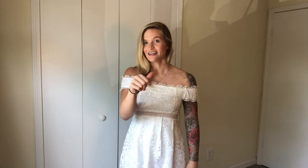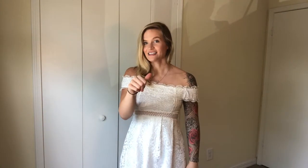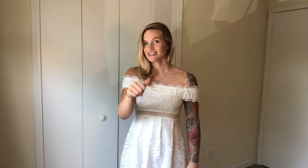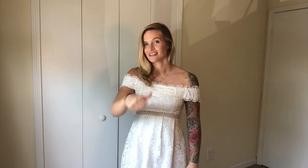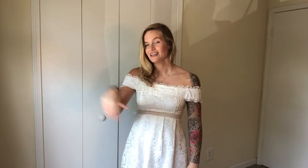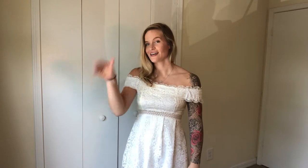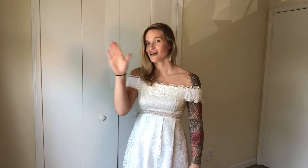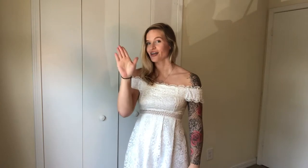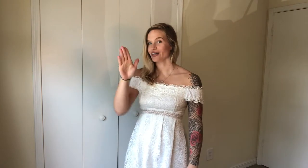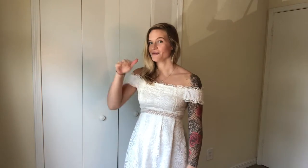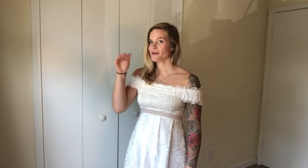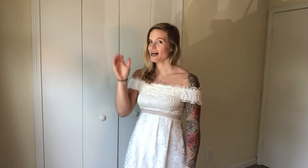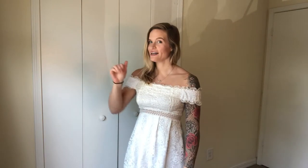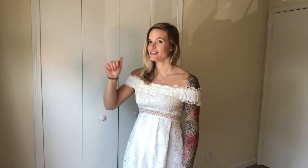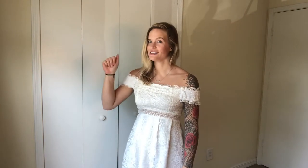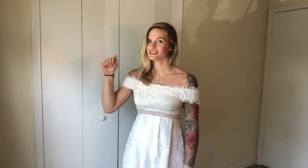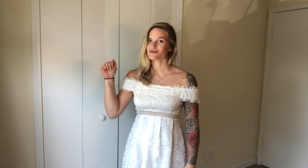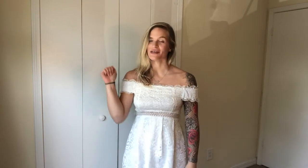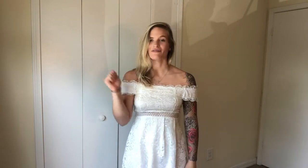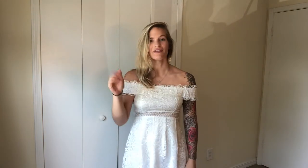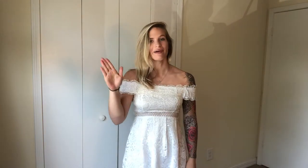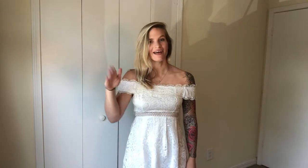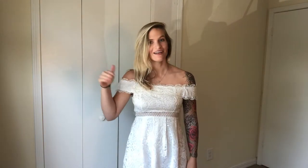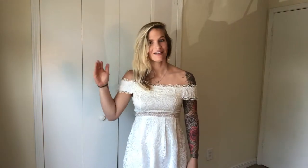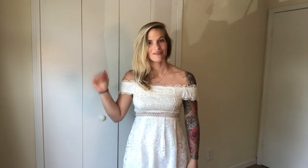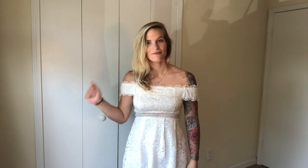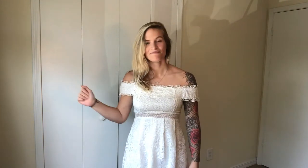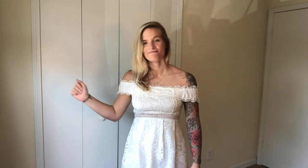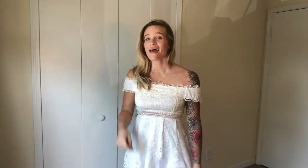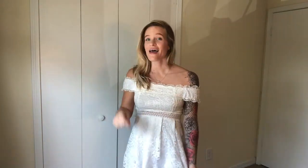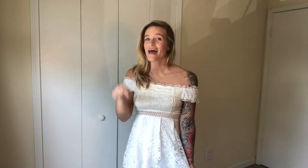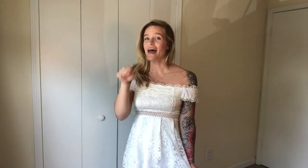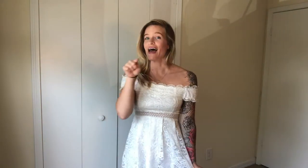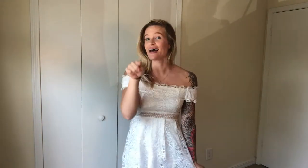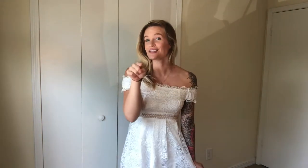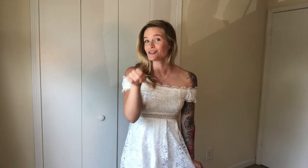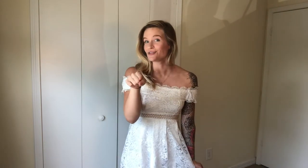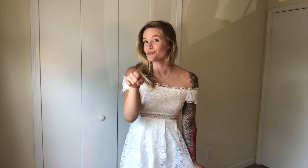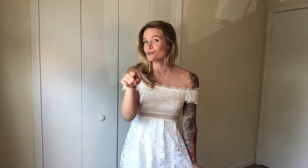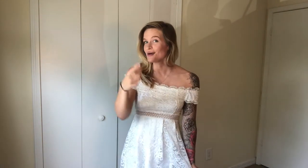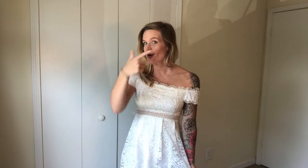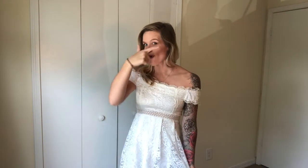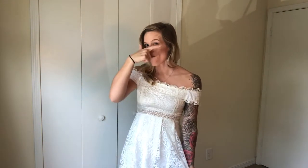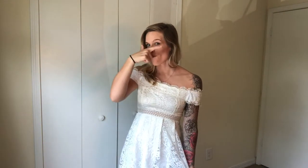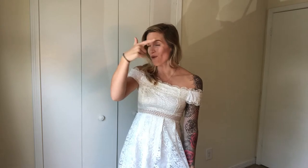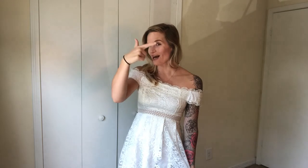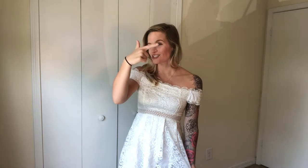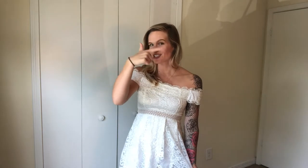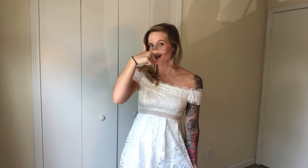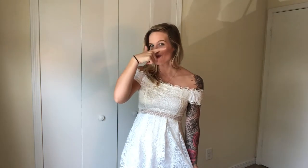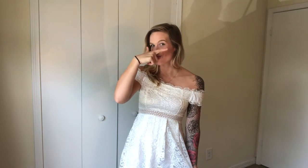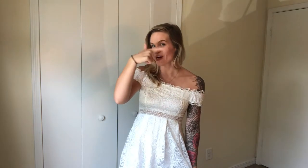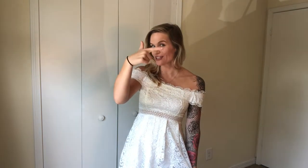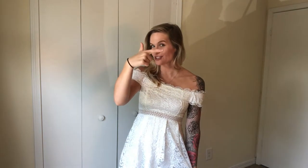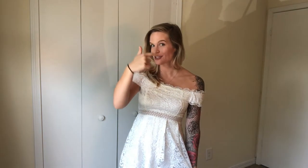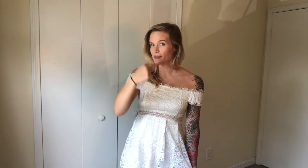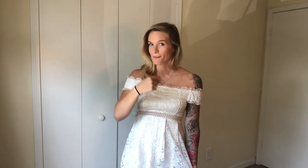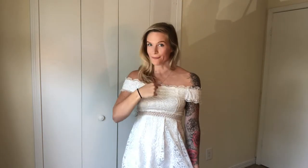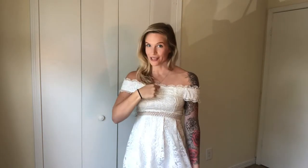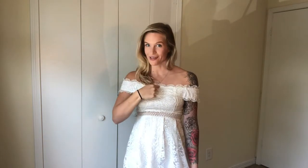goodbye. Just wave goodbye. As you, watch again, watch me,